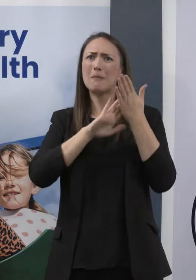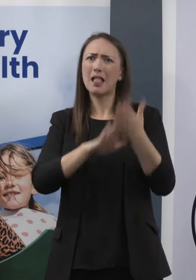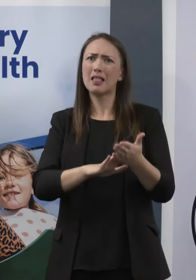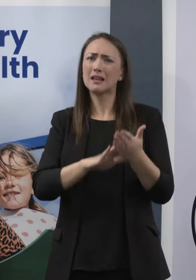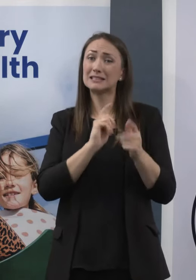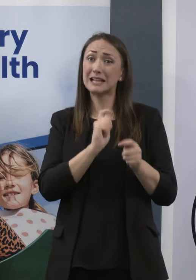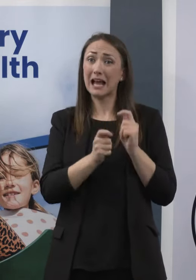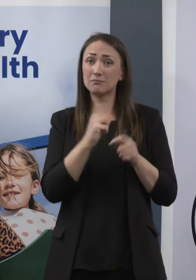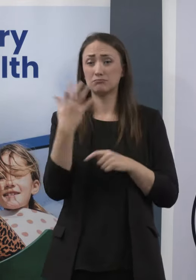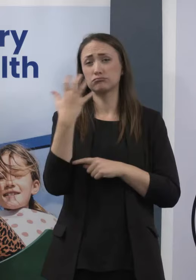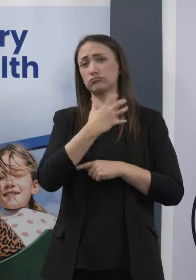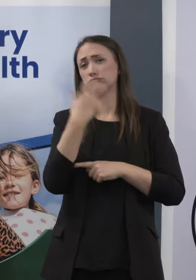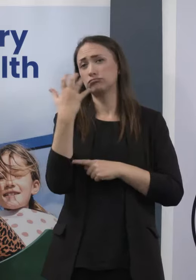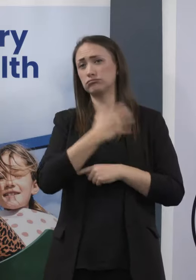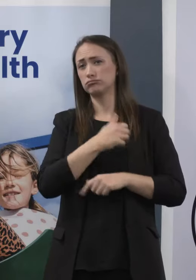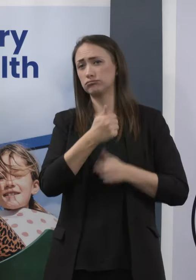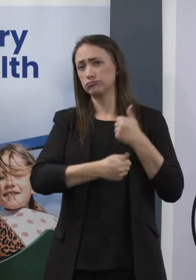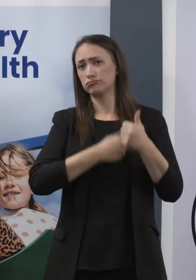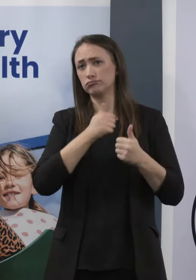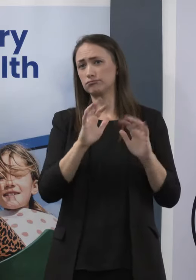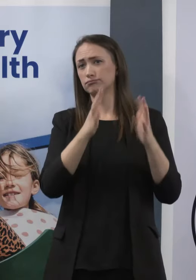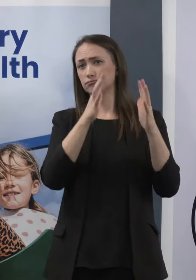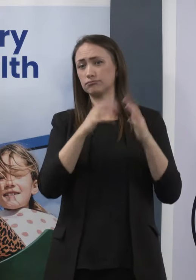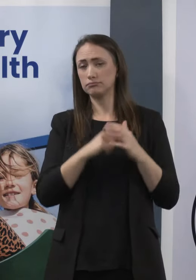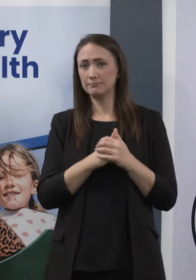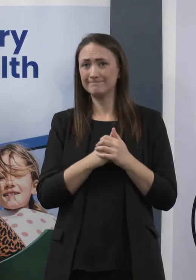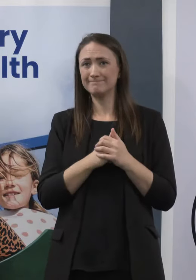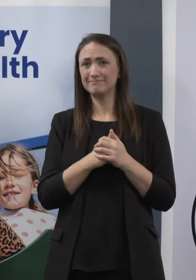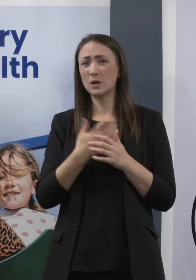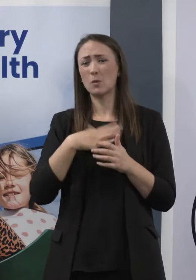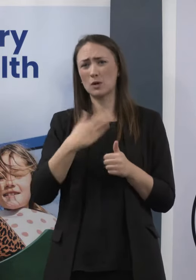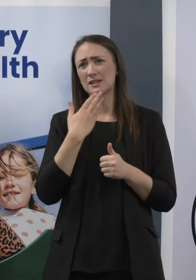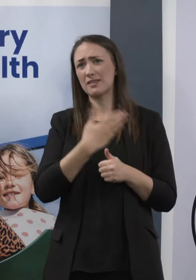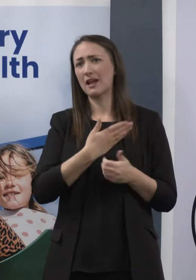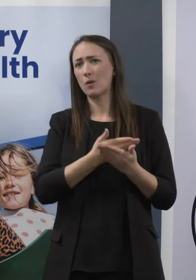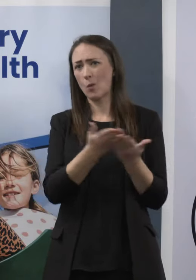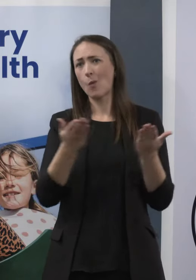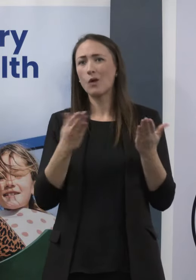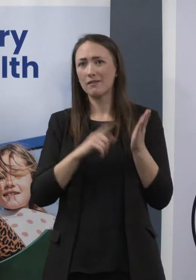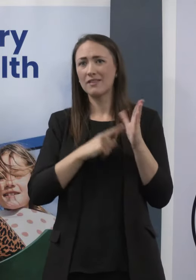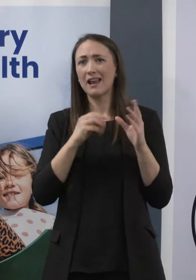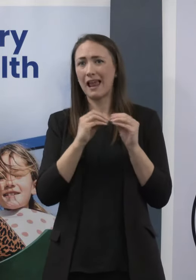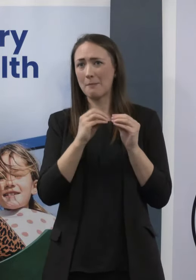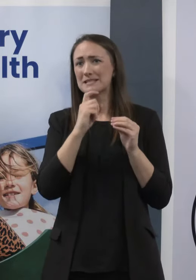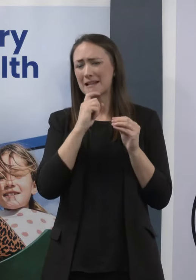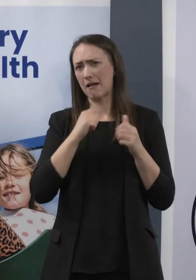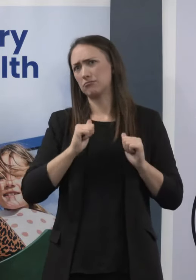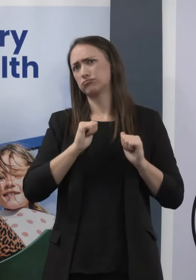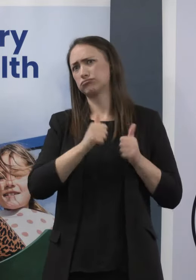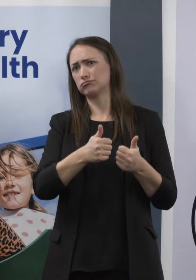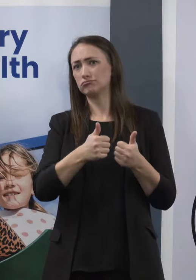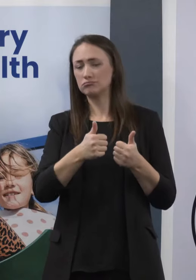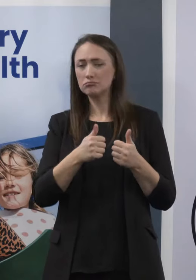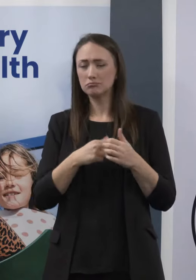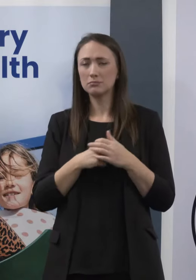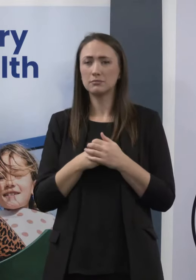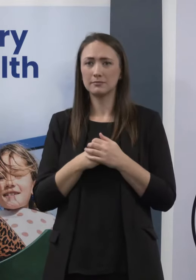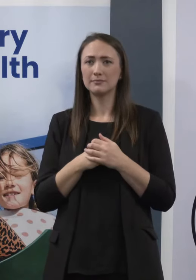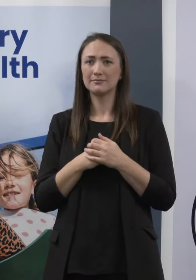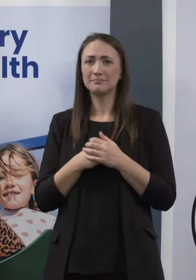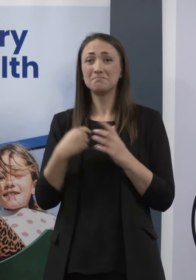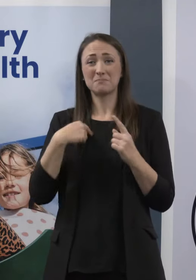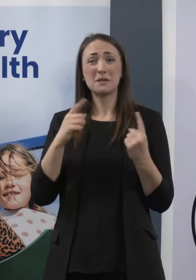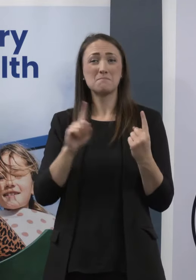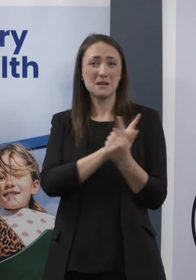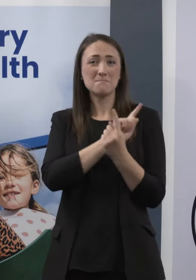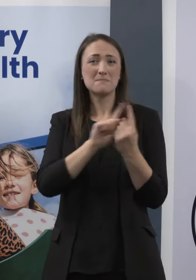to our effective public health response. It's a mammoth effort, and I want once again to thank all our lab staff, and I've had the pleasure of meeting a number